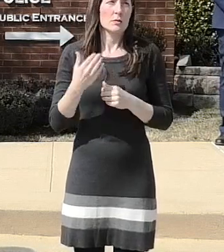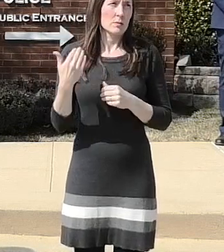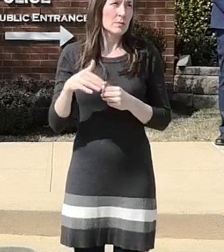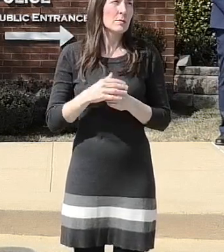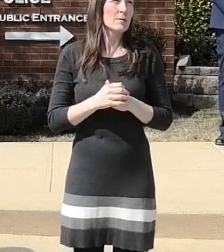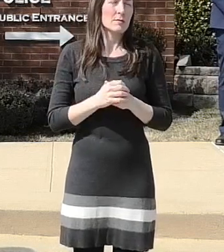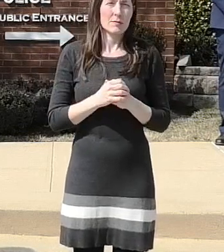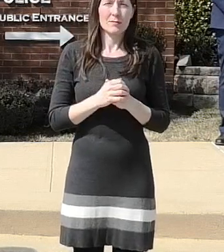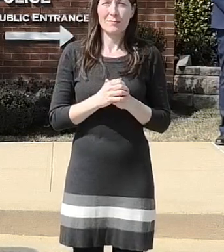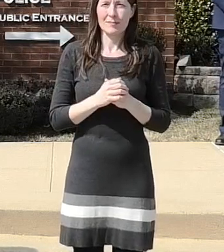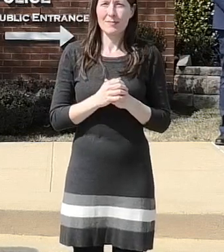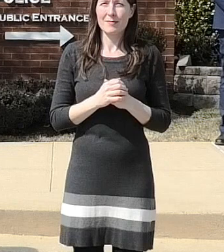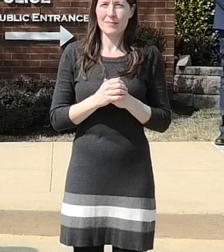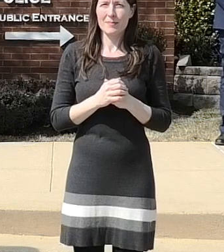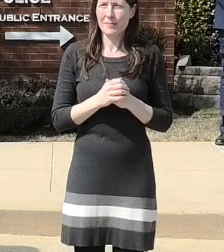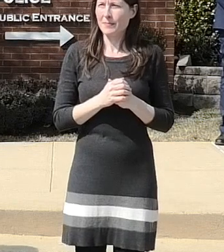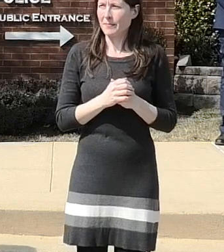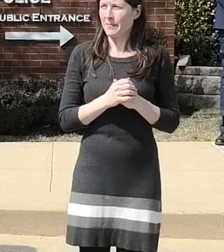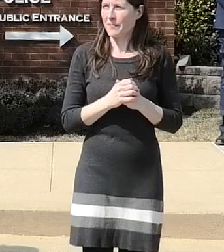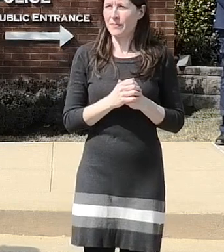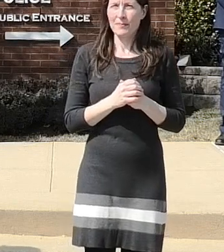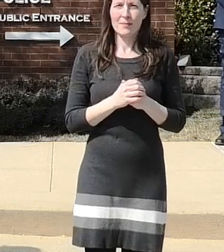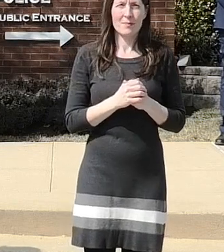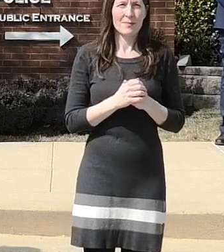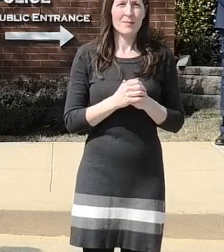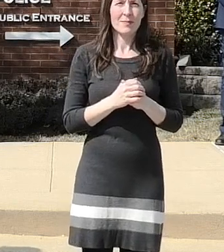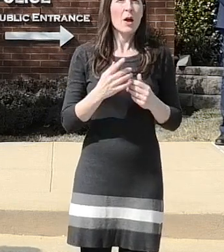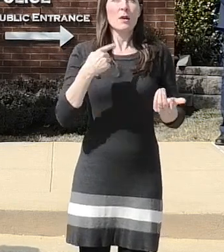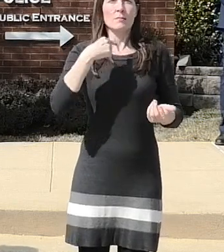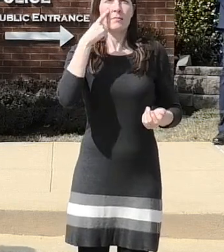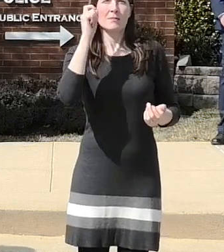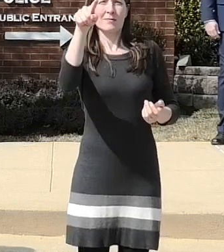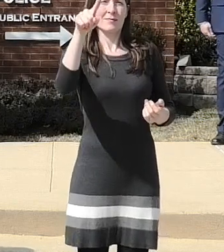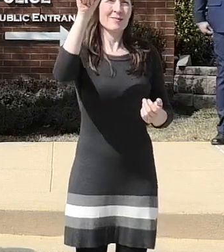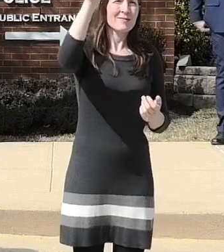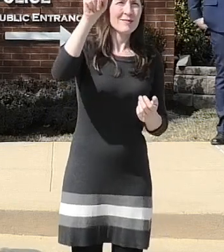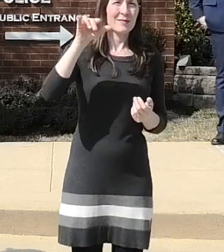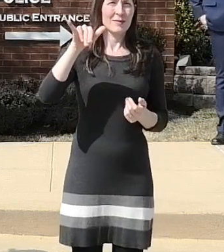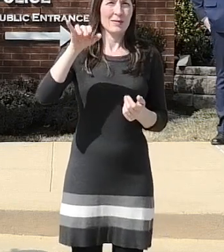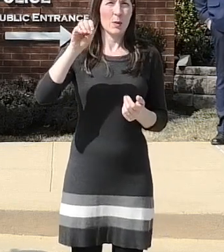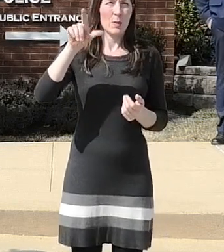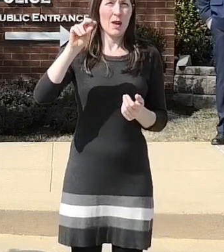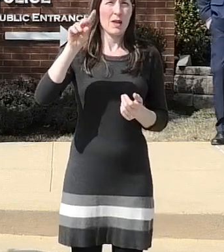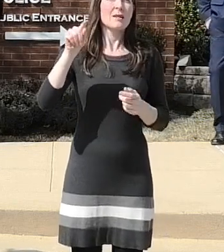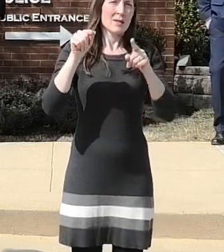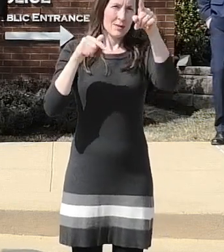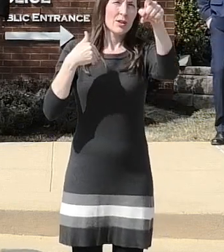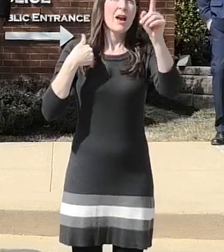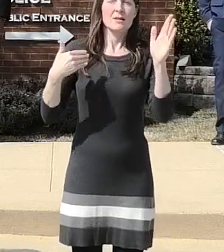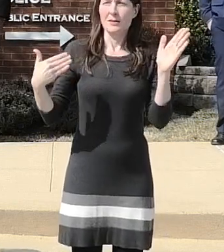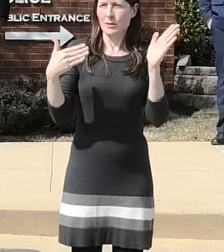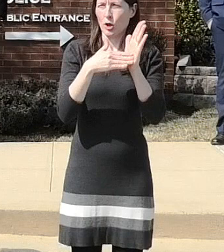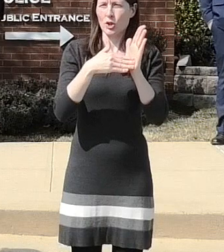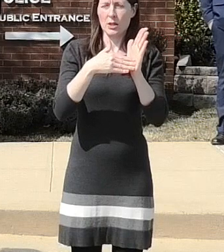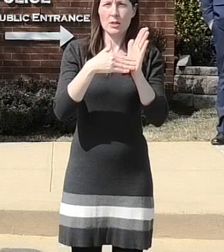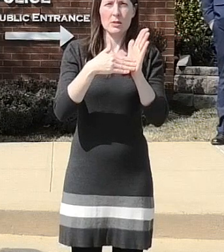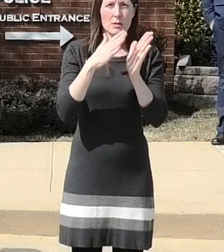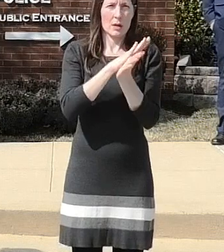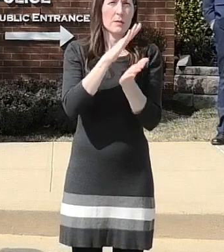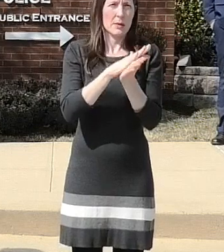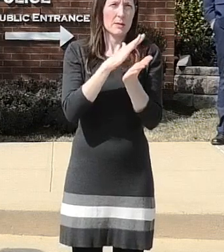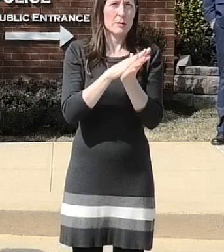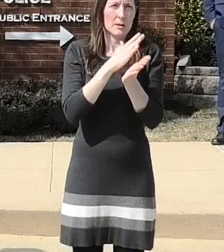i'm sorry i'm seeing yolanda back there who's the person who has the charging documents so and also